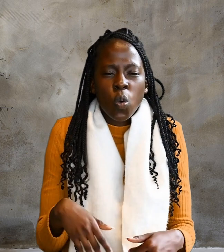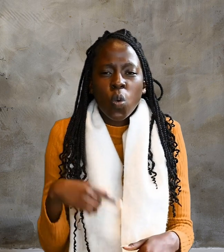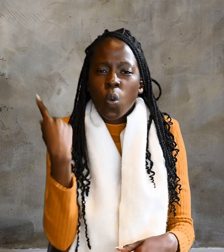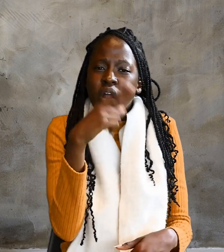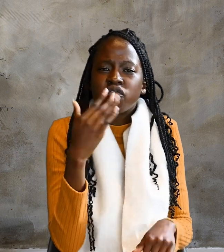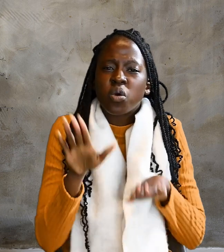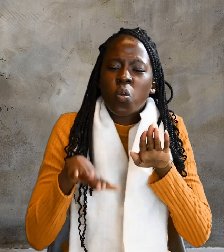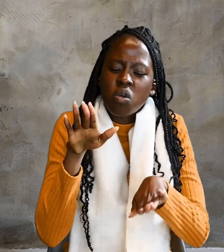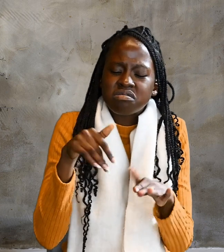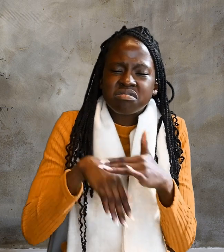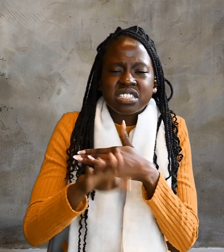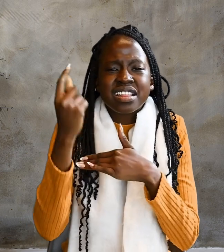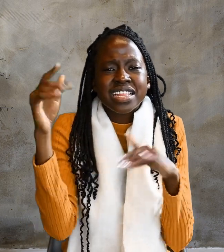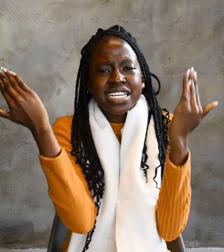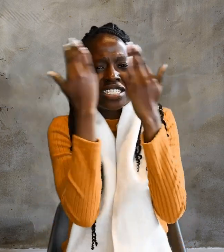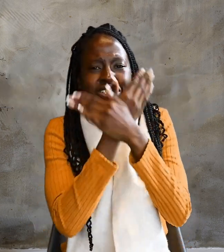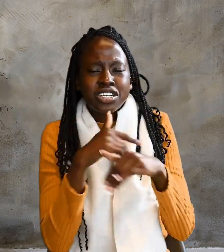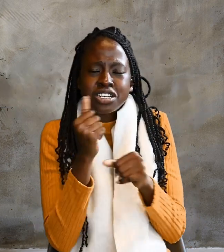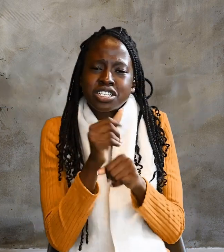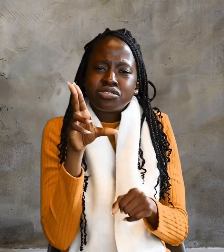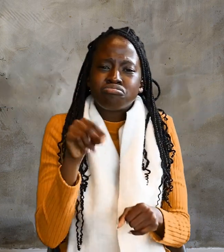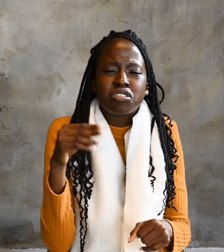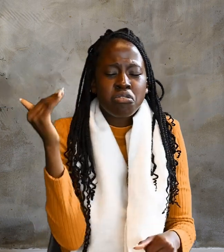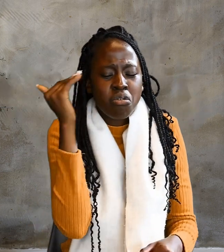does not know where they are.